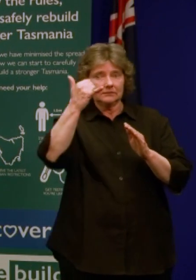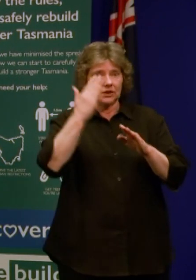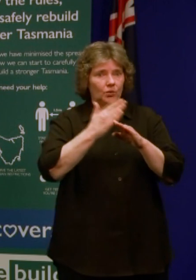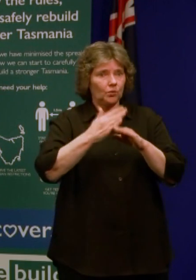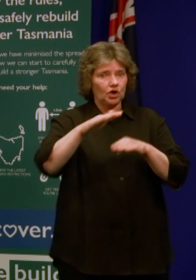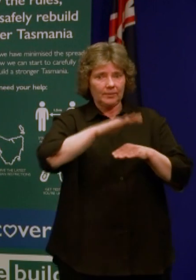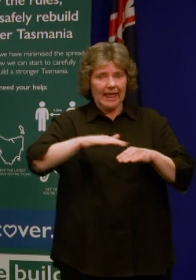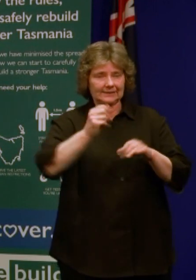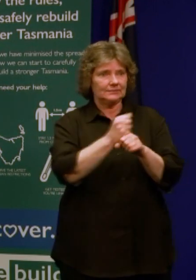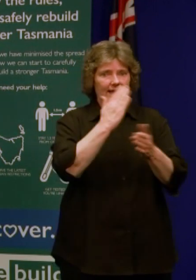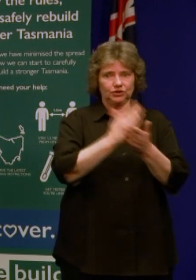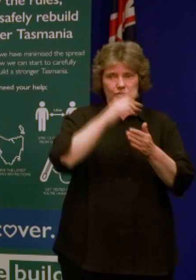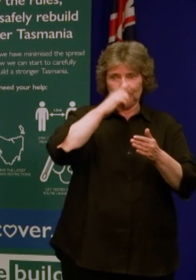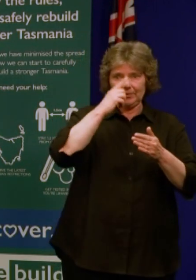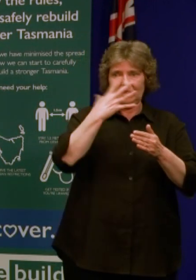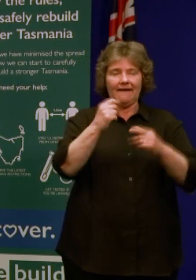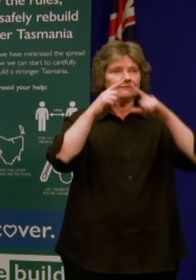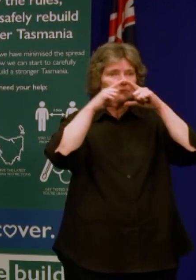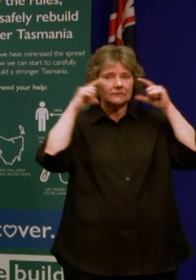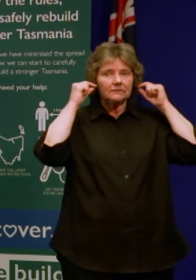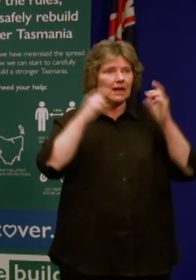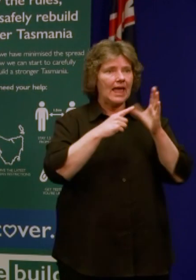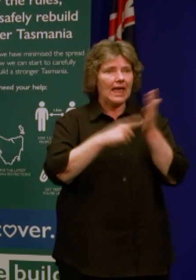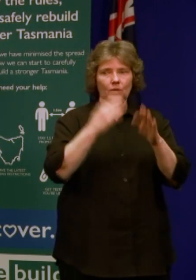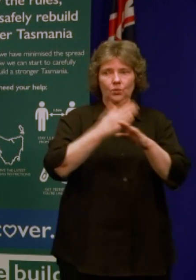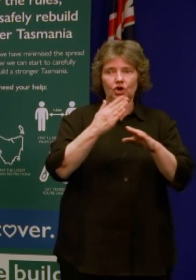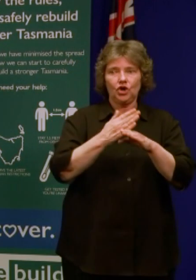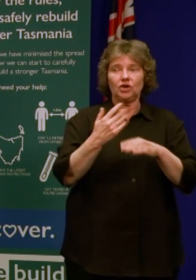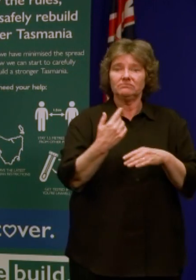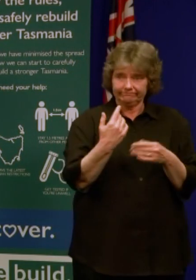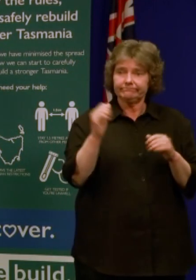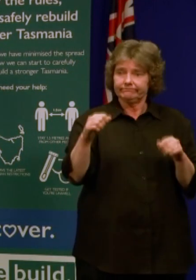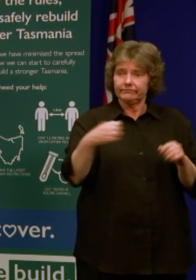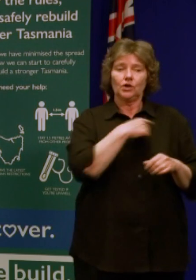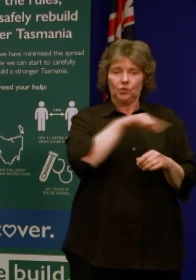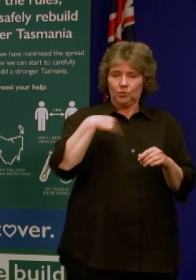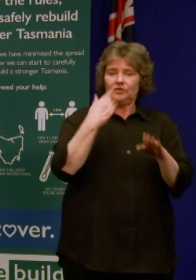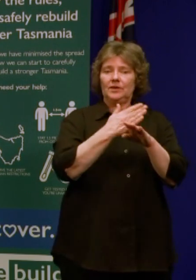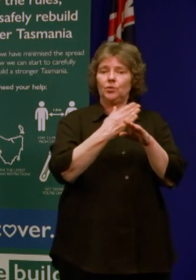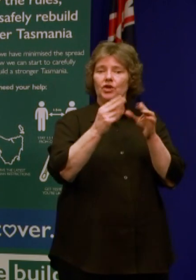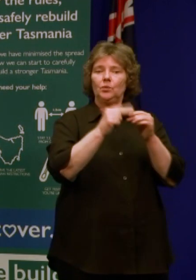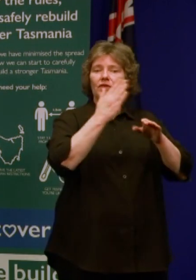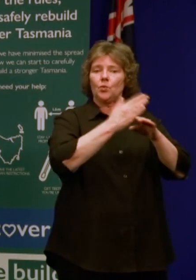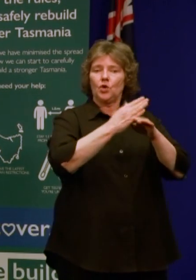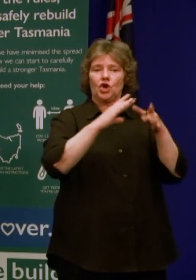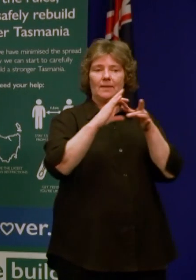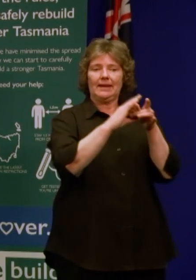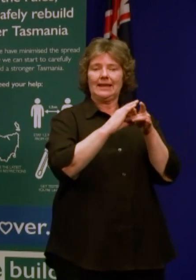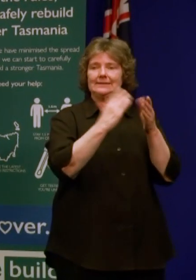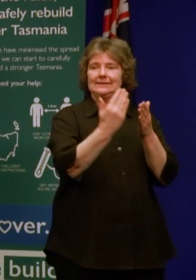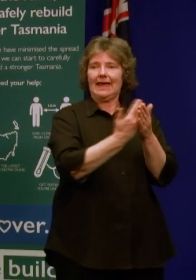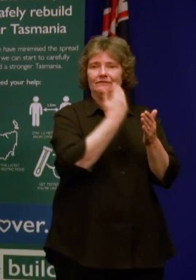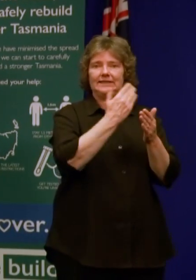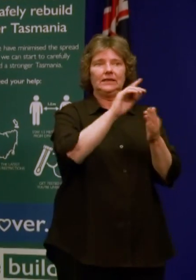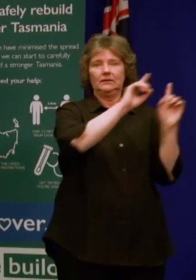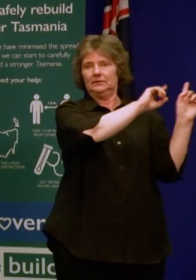We've been working with Workplace Safety to ensure that they go and check those workplaces and provide that advice to make sure they